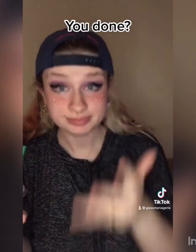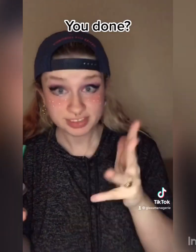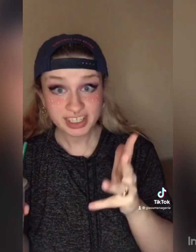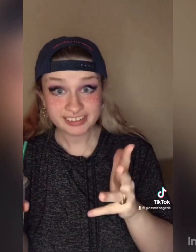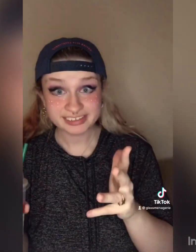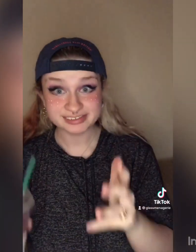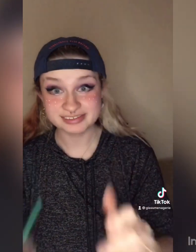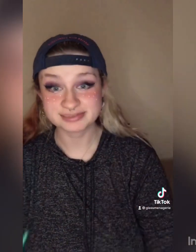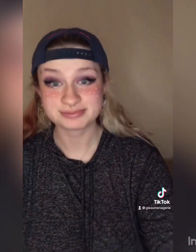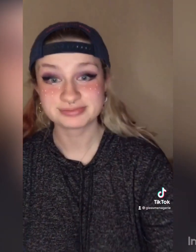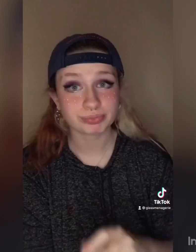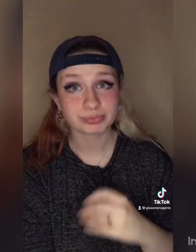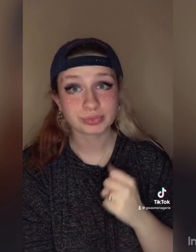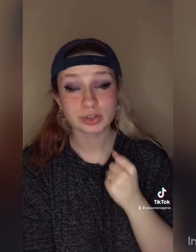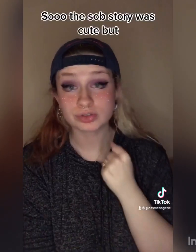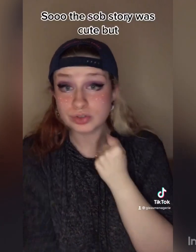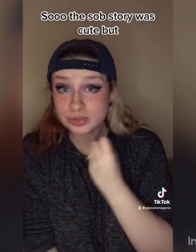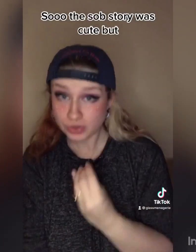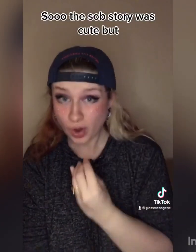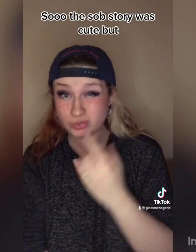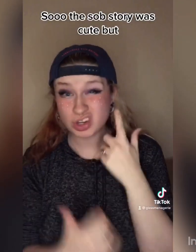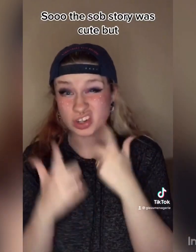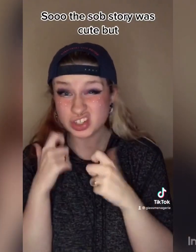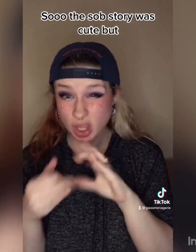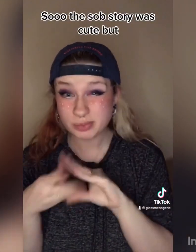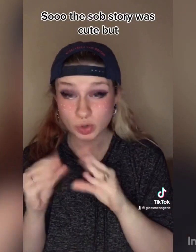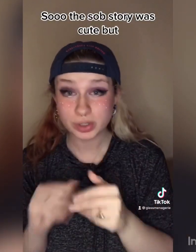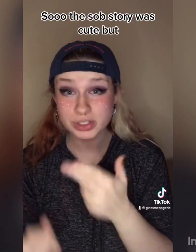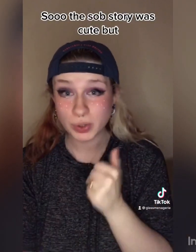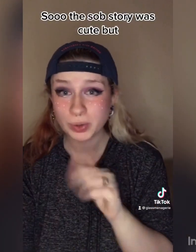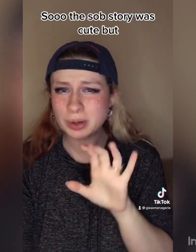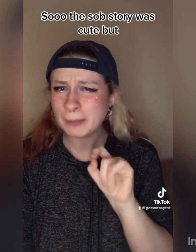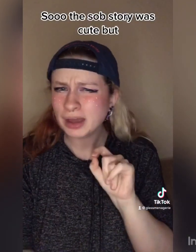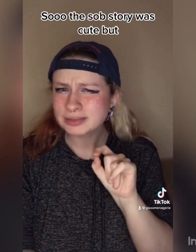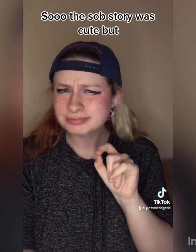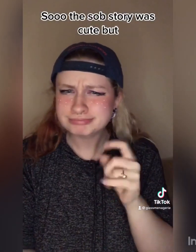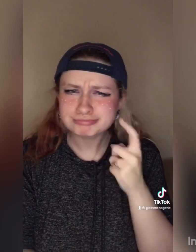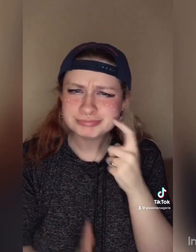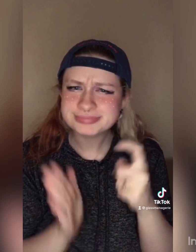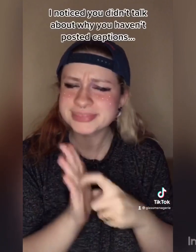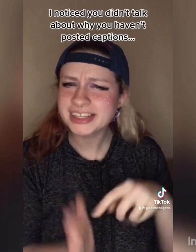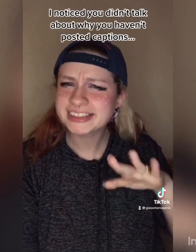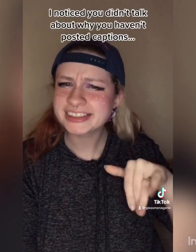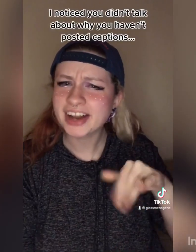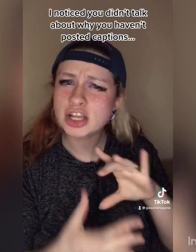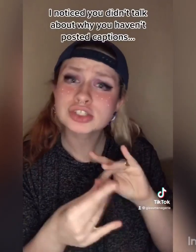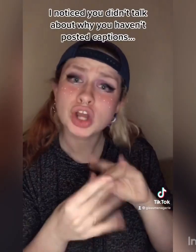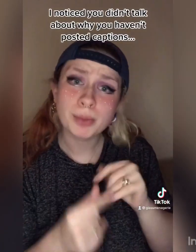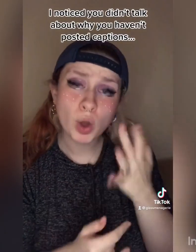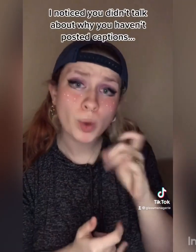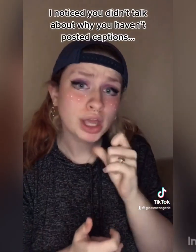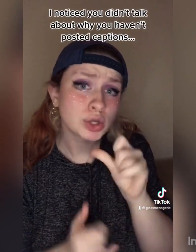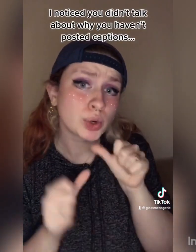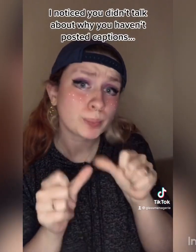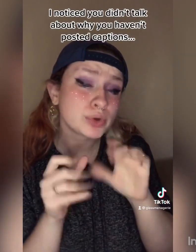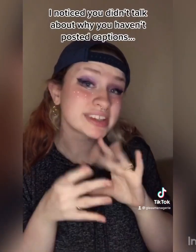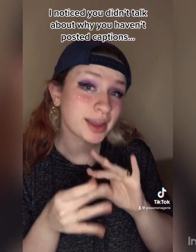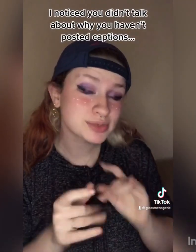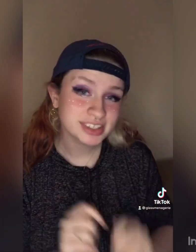You done? So, the sob story was cute, but I noticed you didn't talk about why you haven't posted